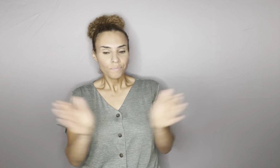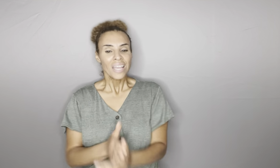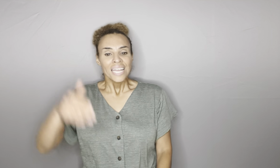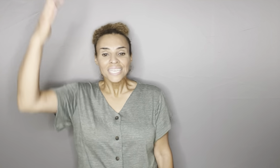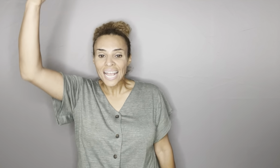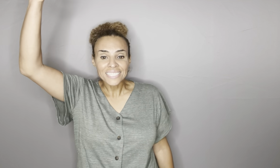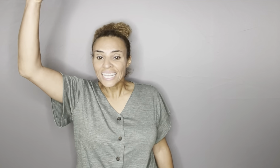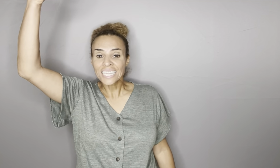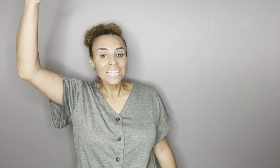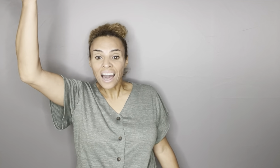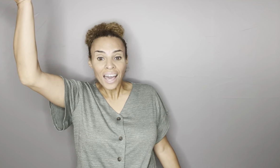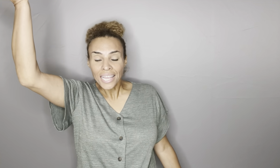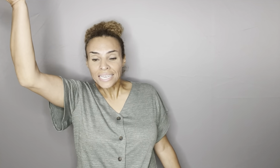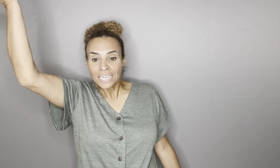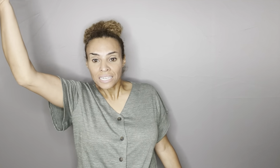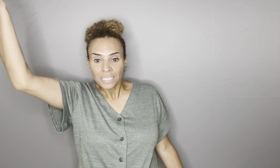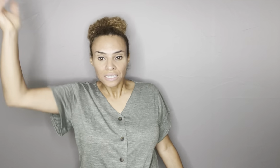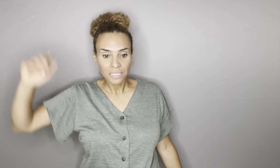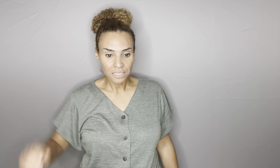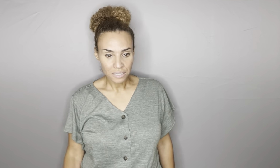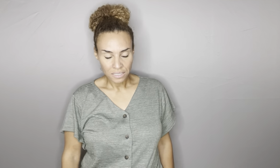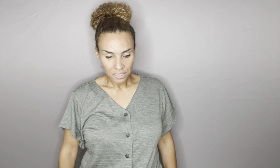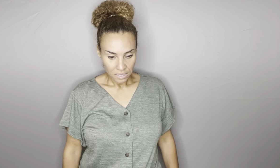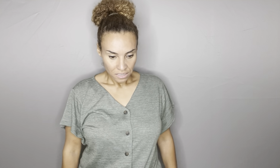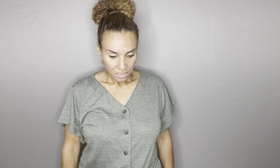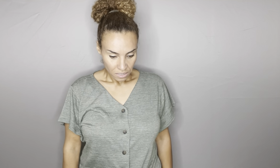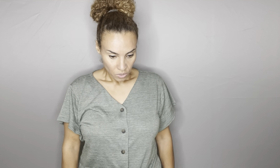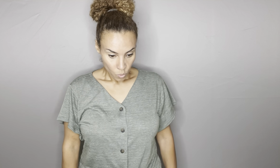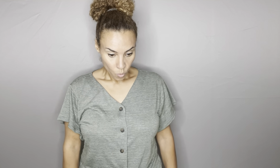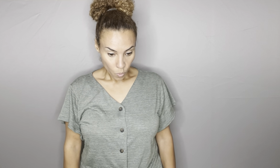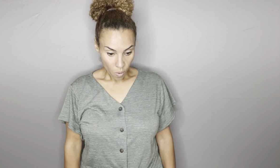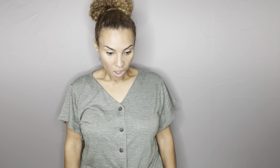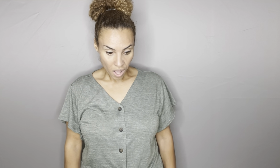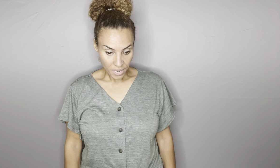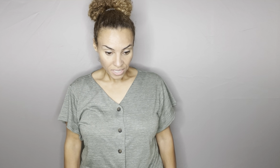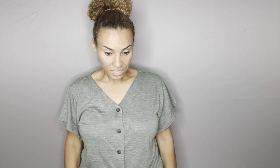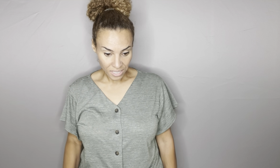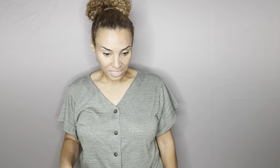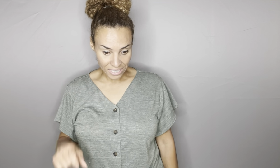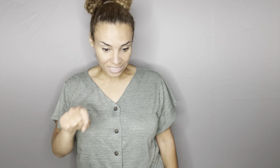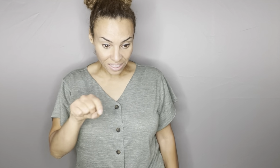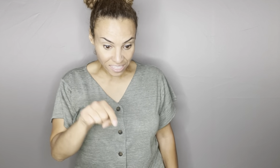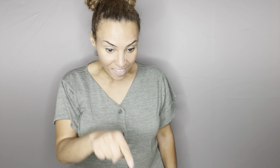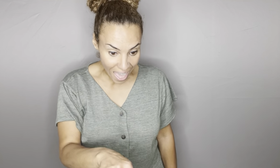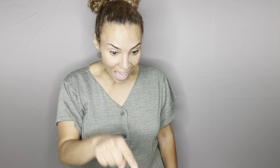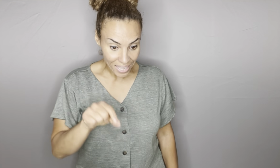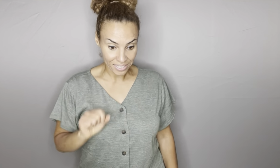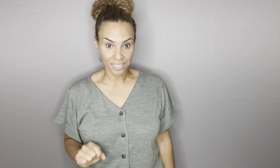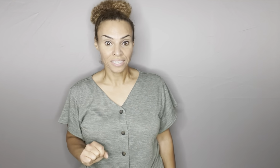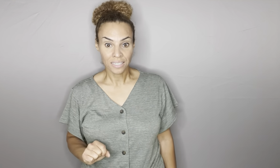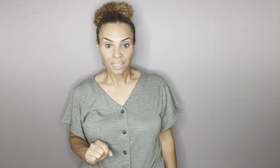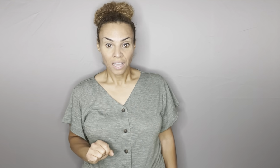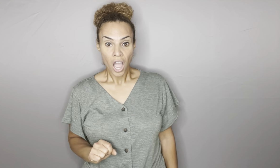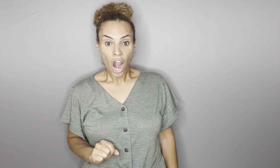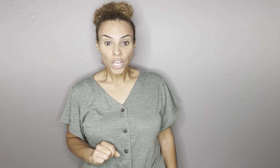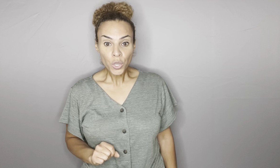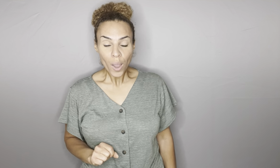Next in line what is that are you